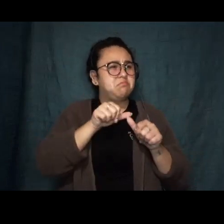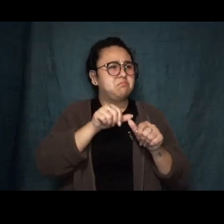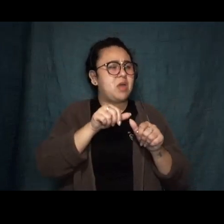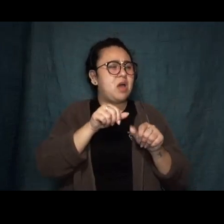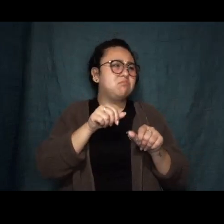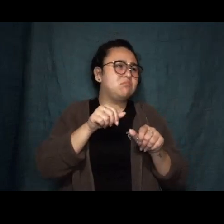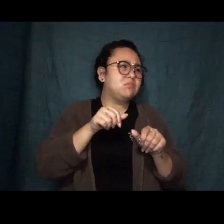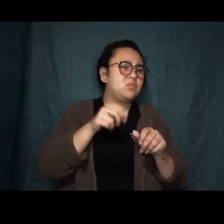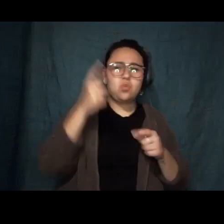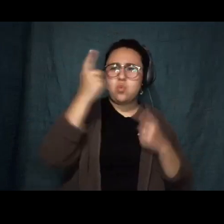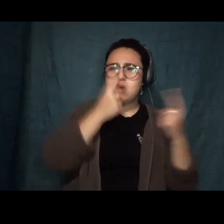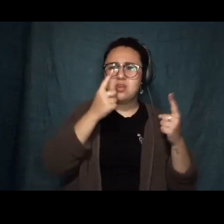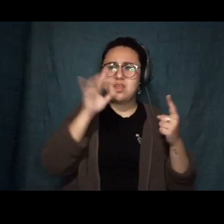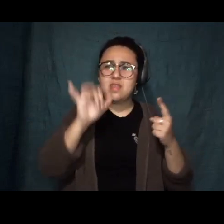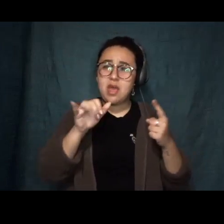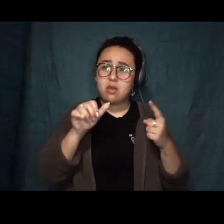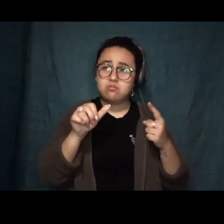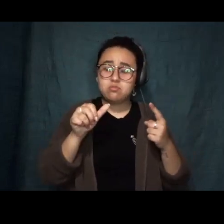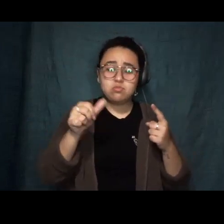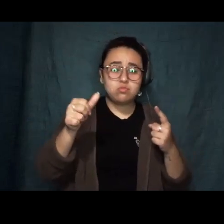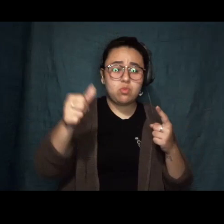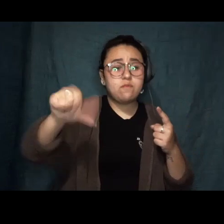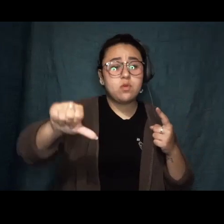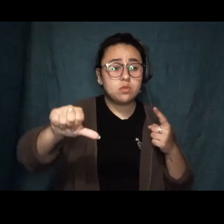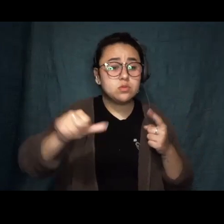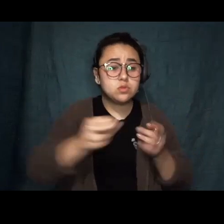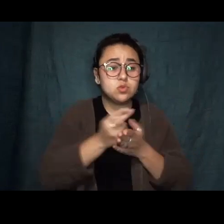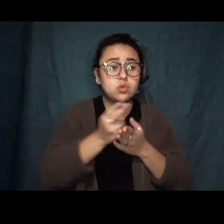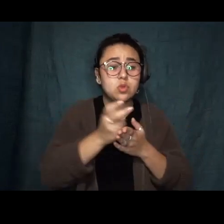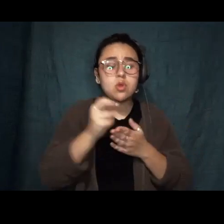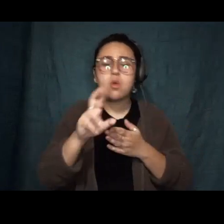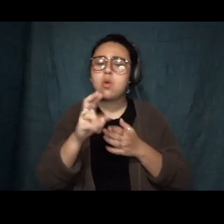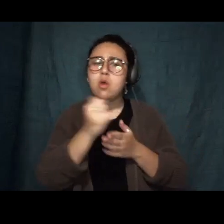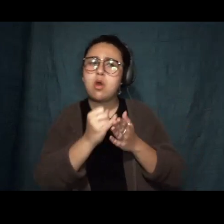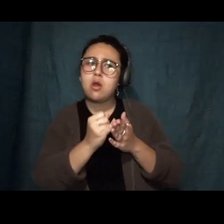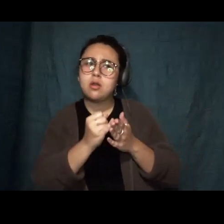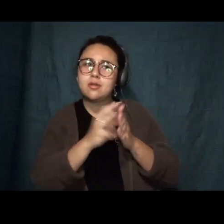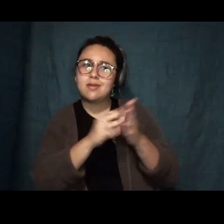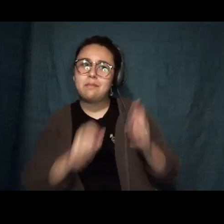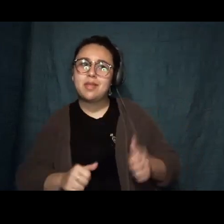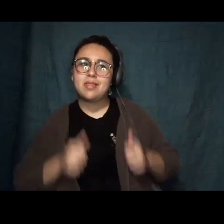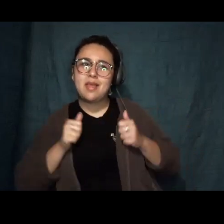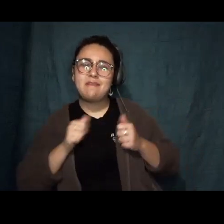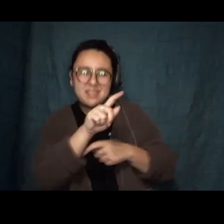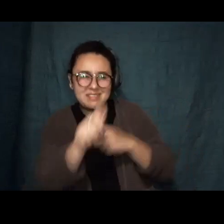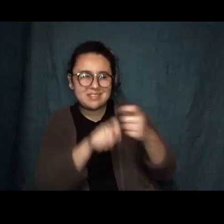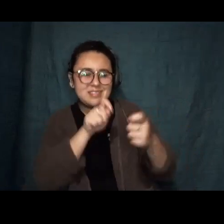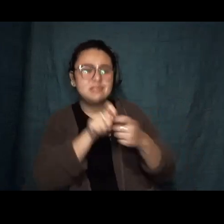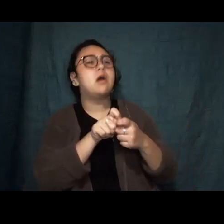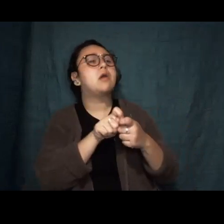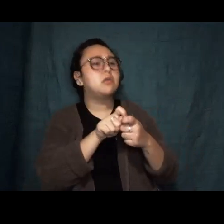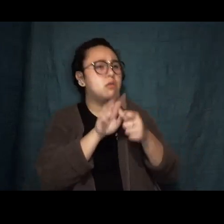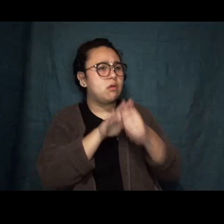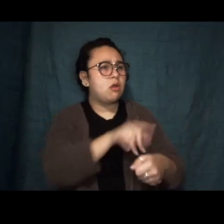was entrenched refusal of the truth, or a matter of art imitating life, so precisely, that the records